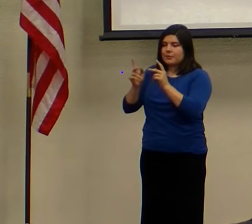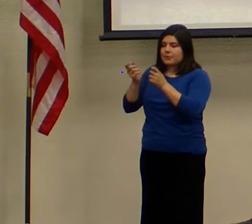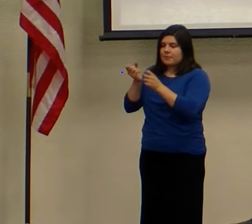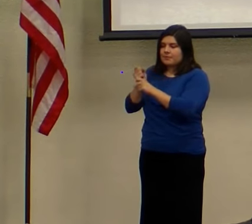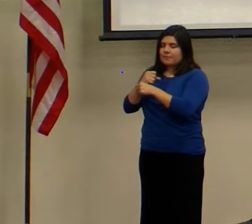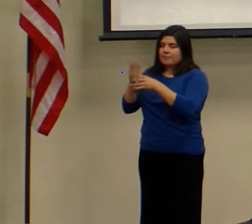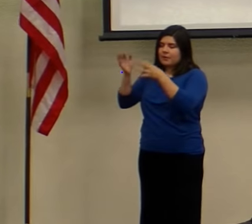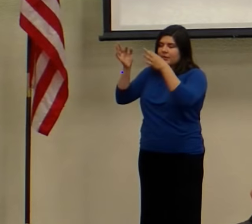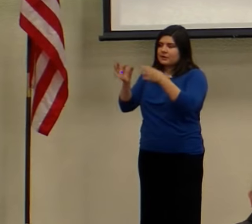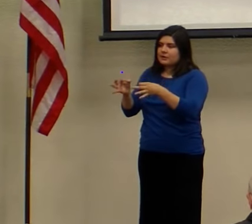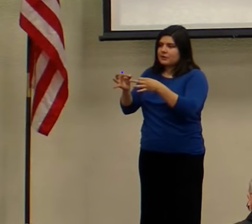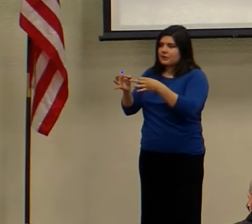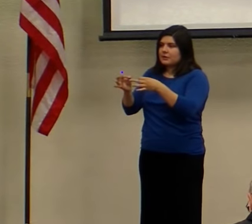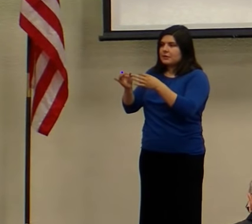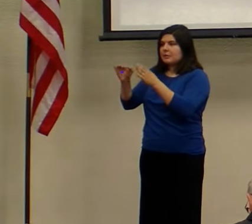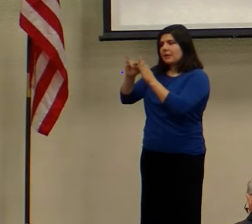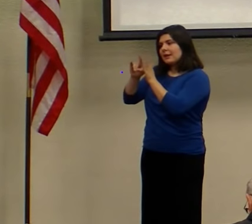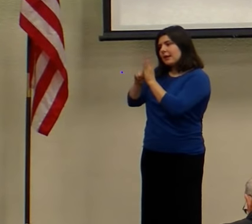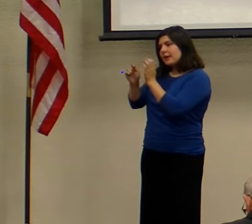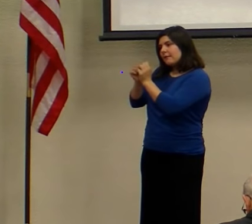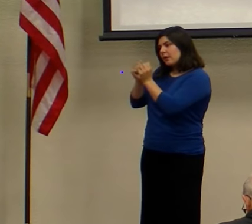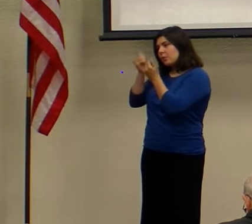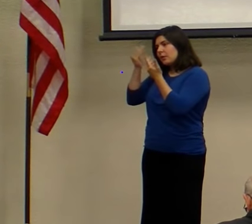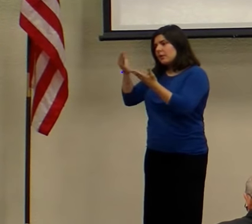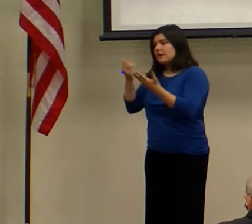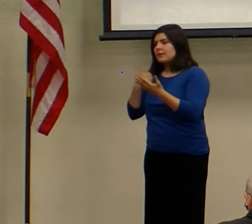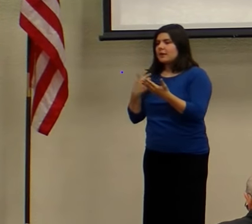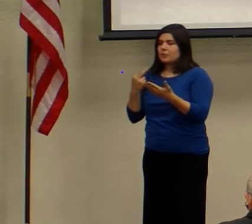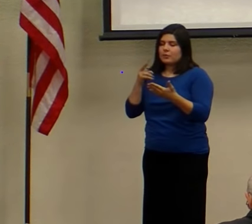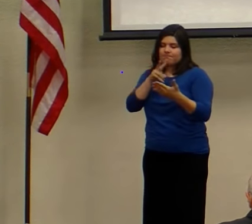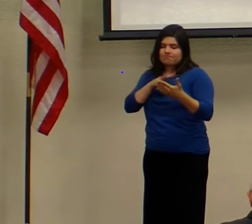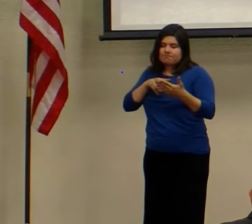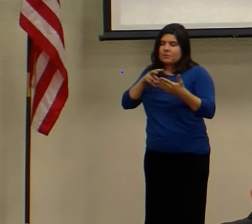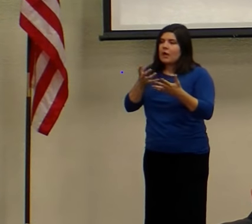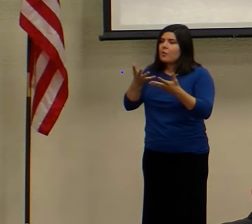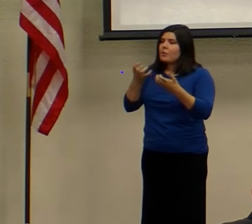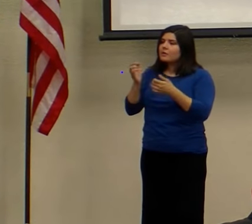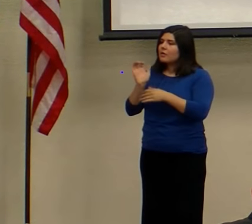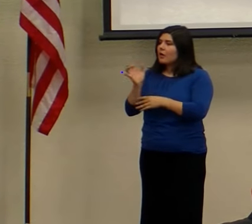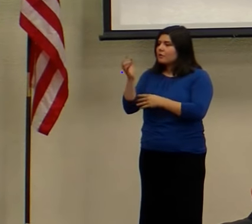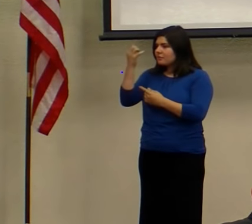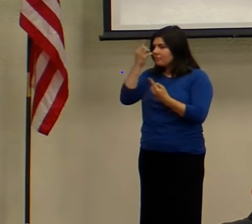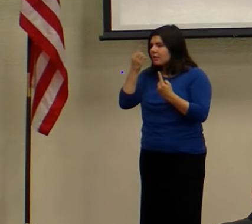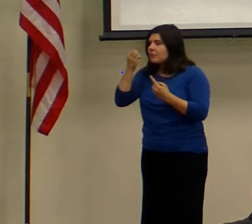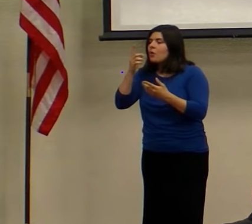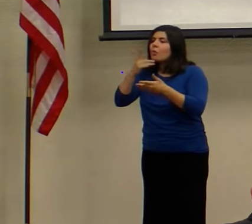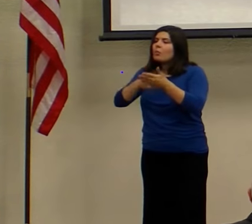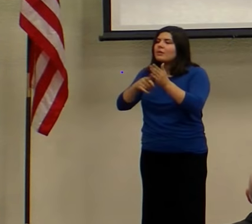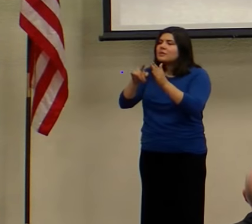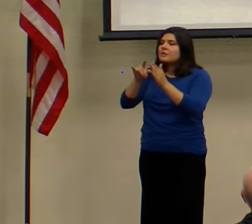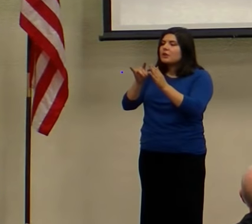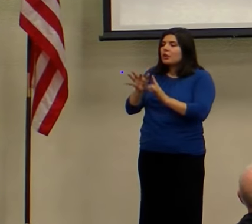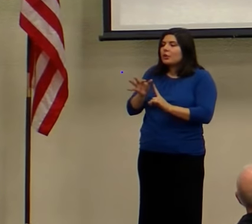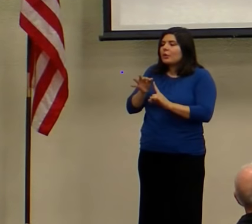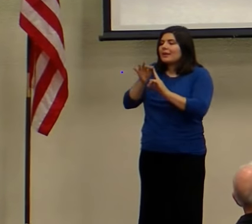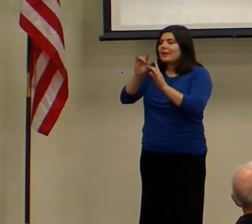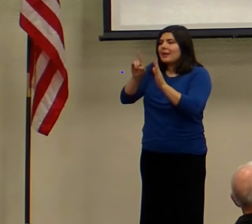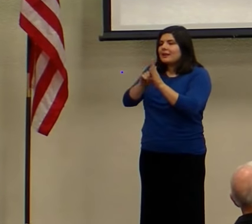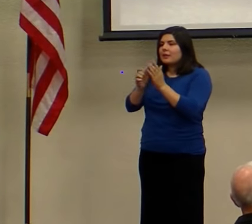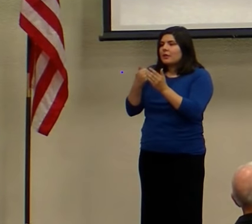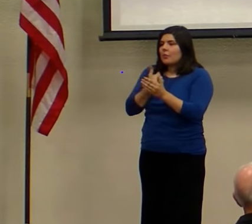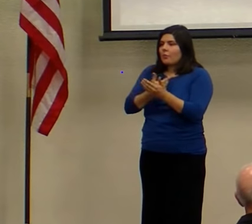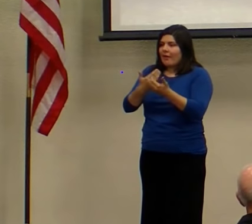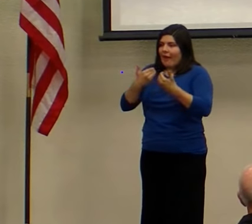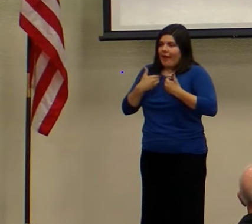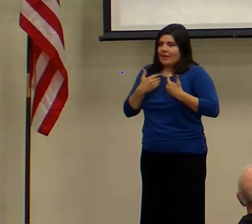to be identified with him. And so as we're looking at this, I want us to look at what is that unique identity that we have as